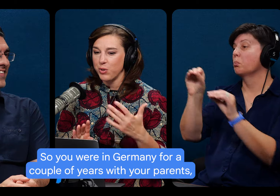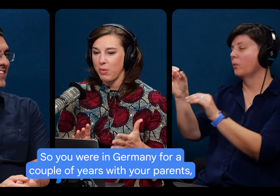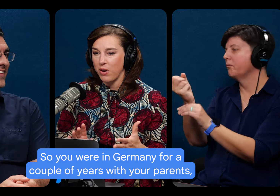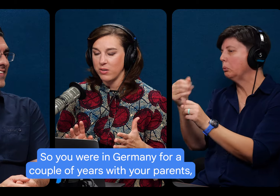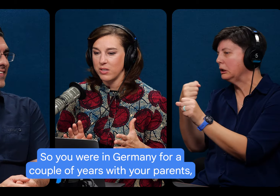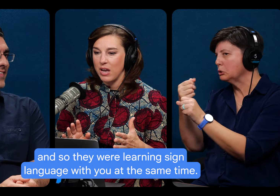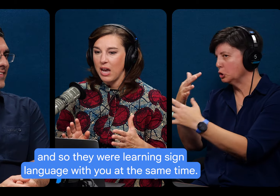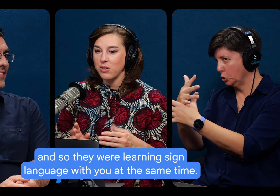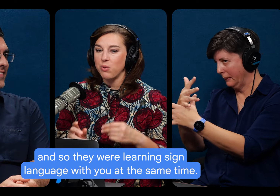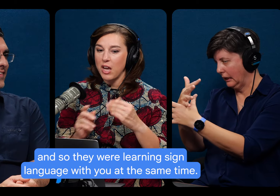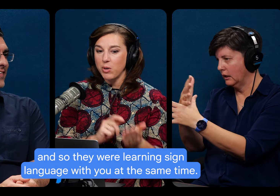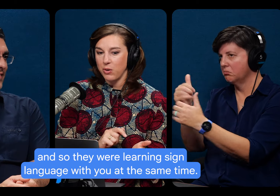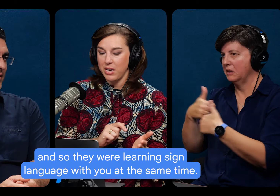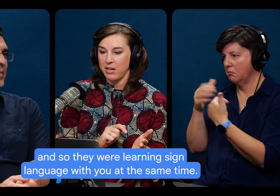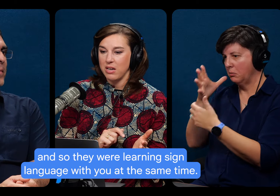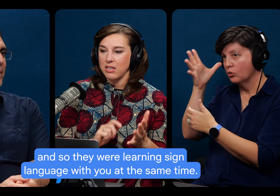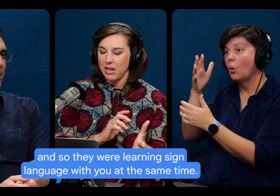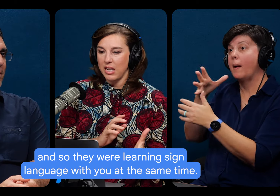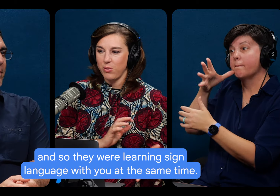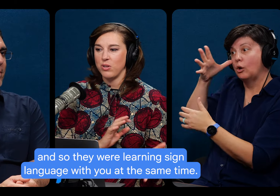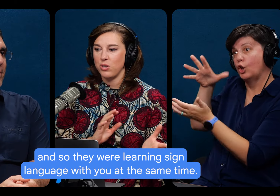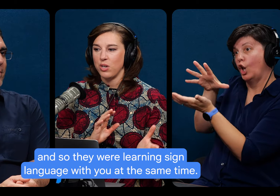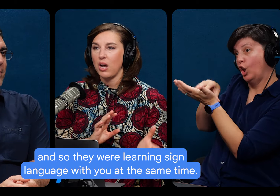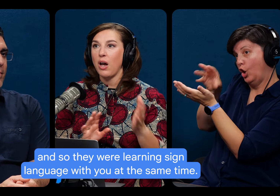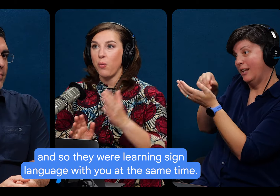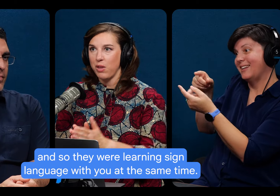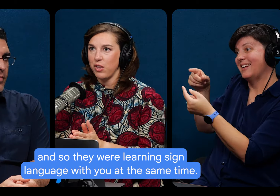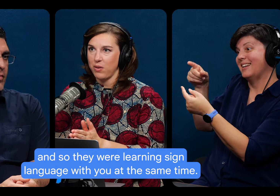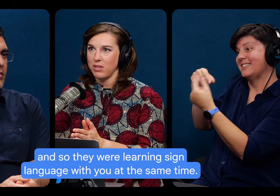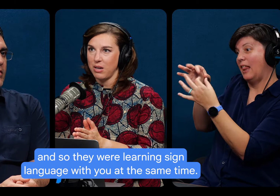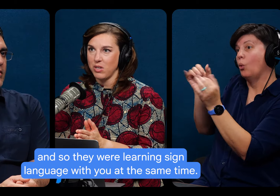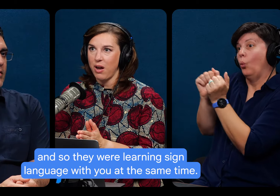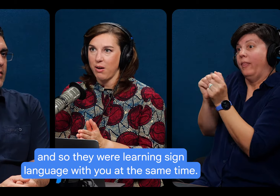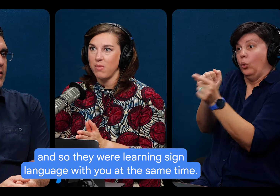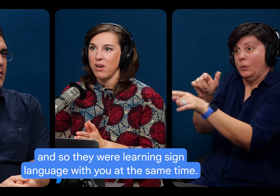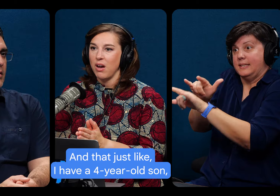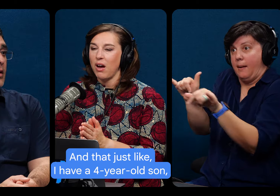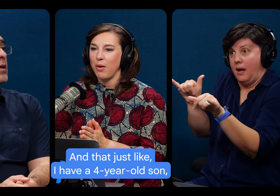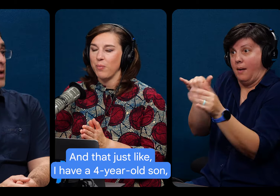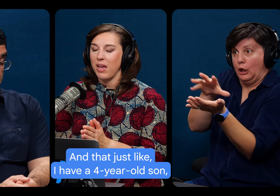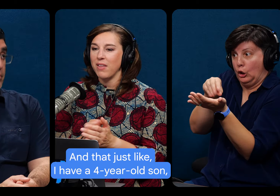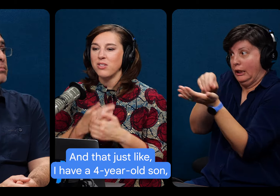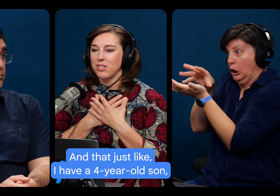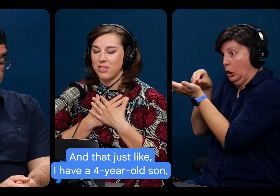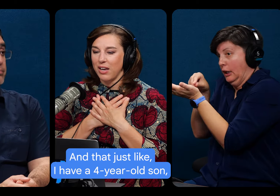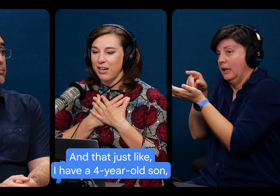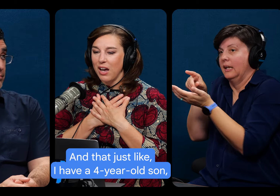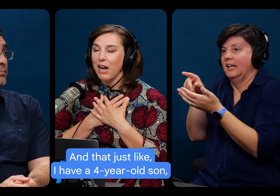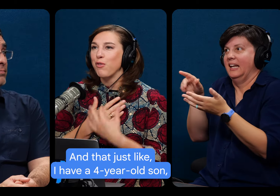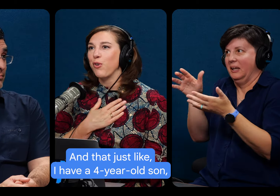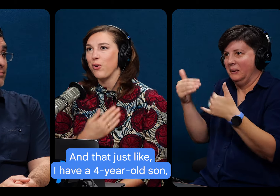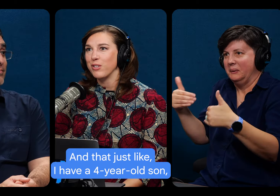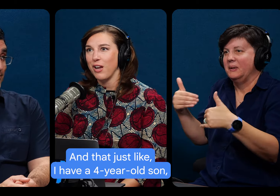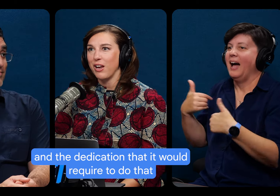of years with your parents, and so they were learning sign language with you at the same time. And that just, like,